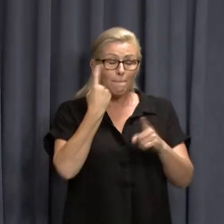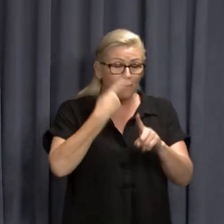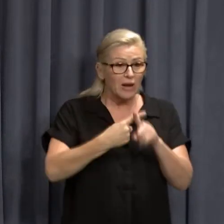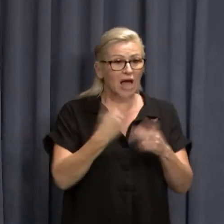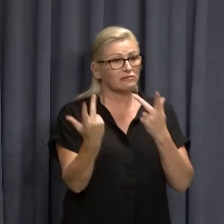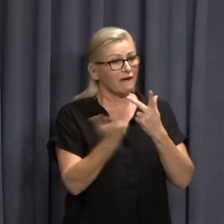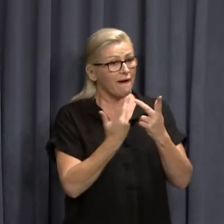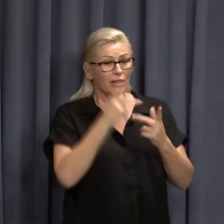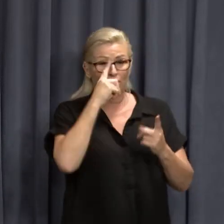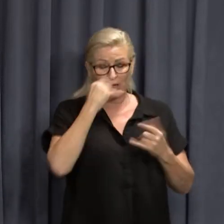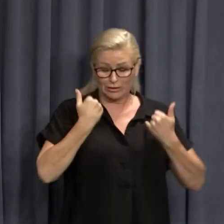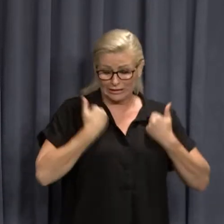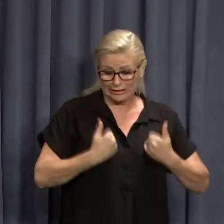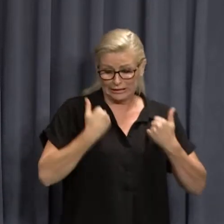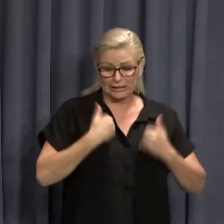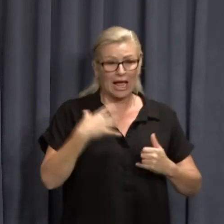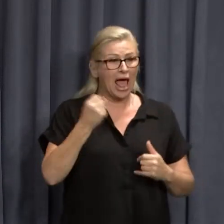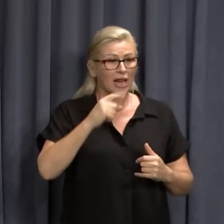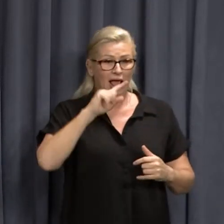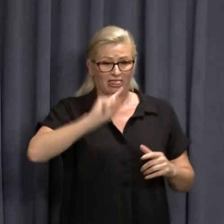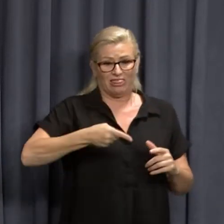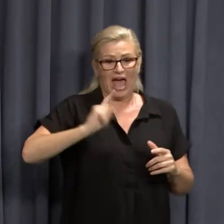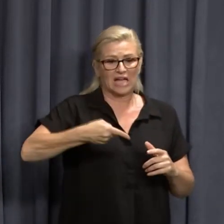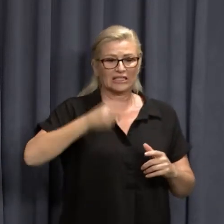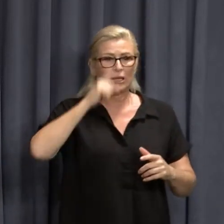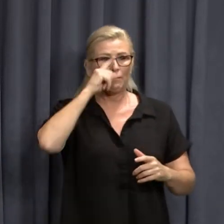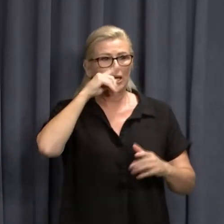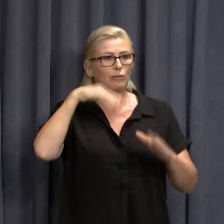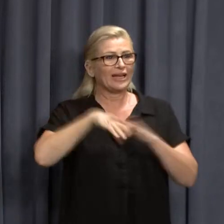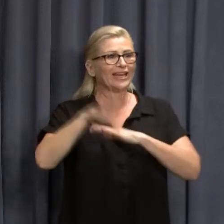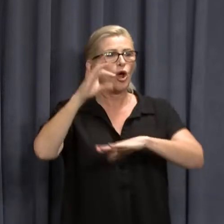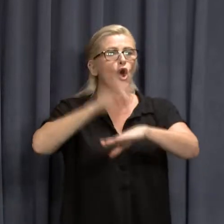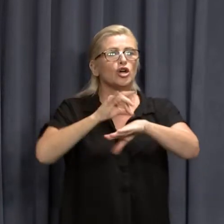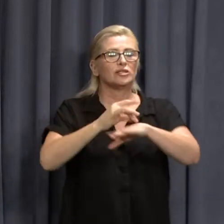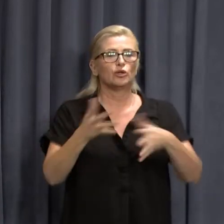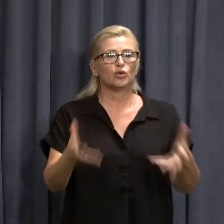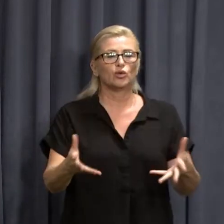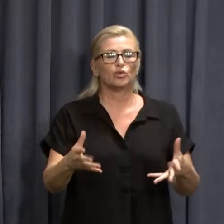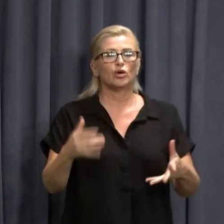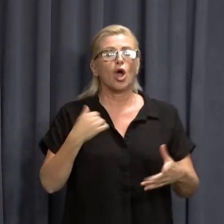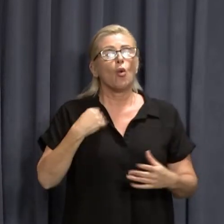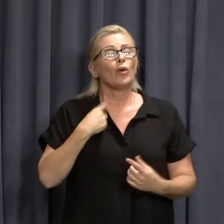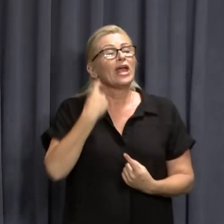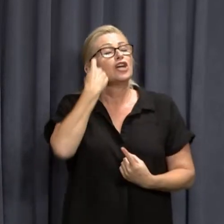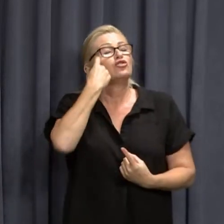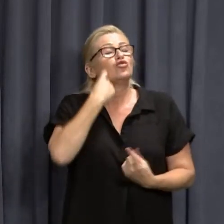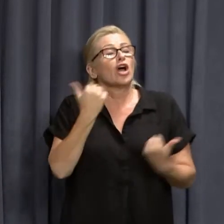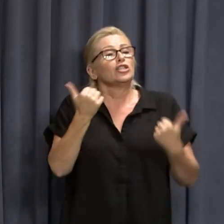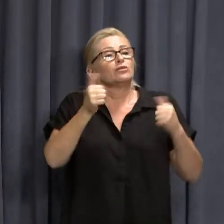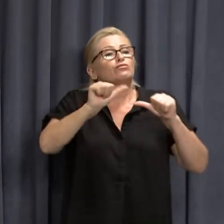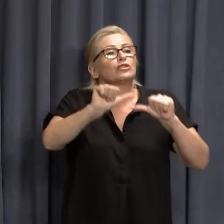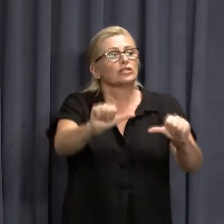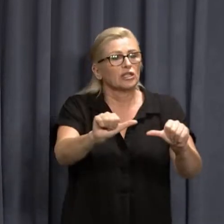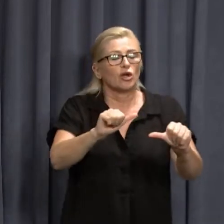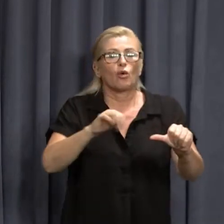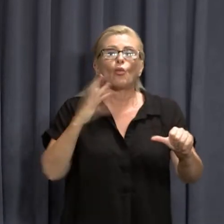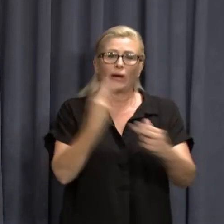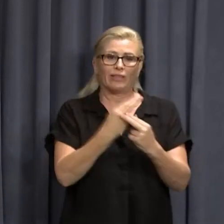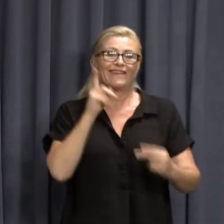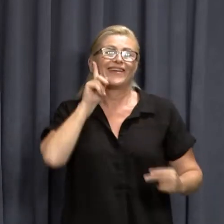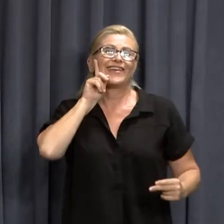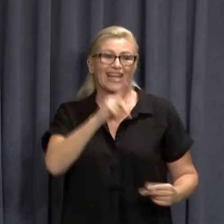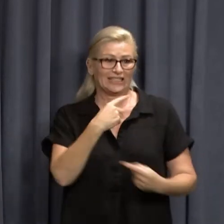and thousands are in hospital over east. What we've tried to avoid with the announcement we made yesterday was